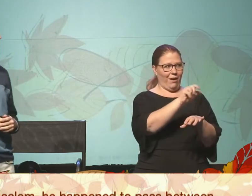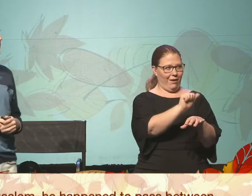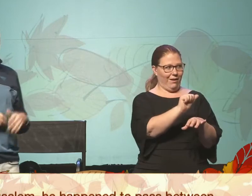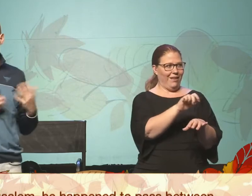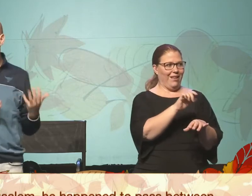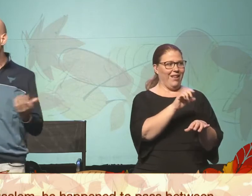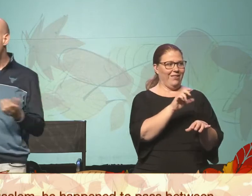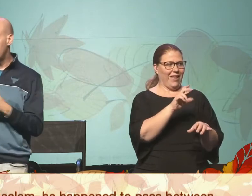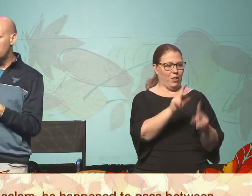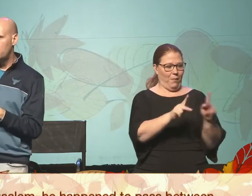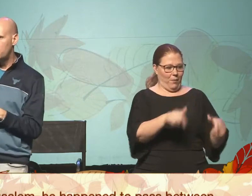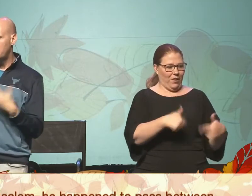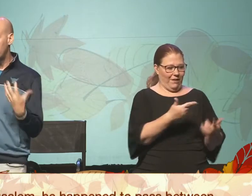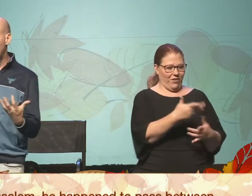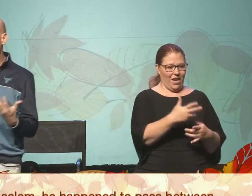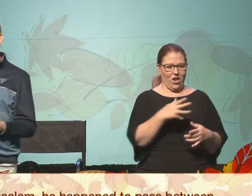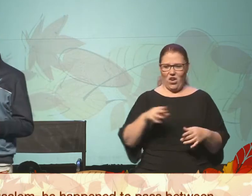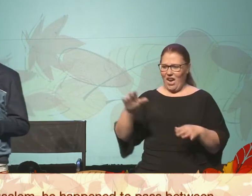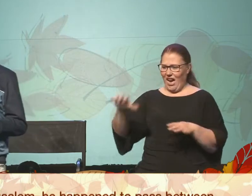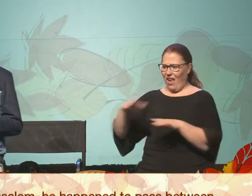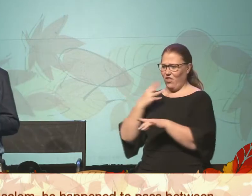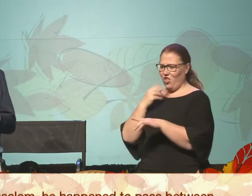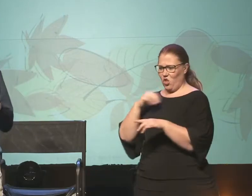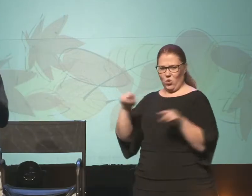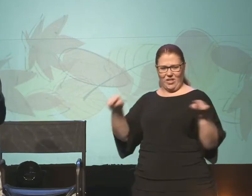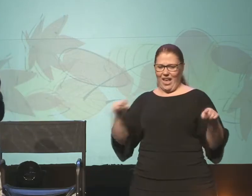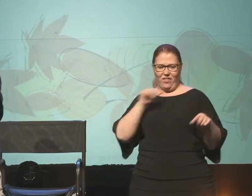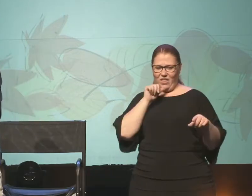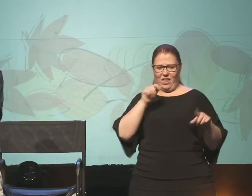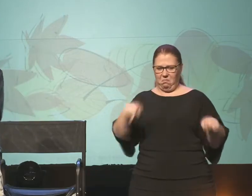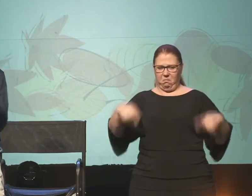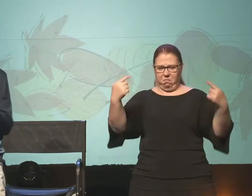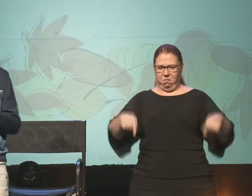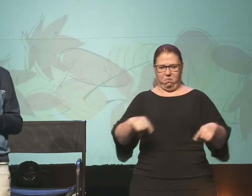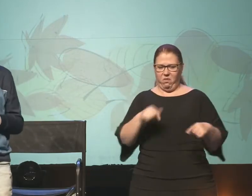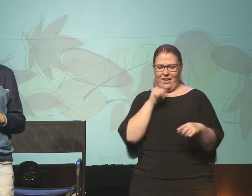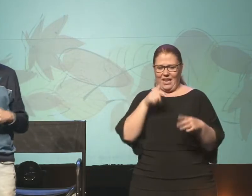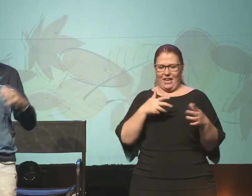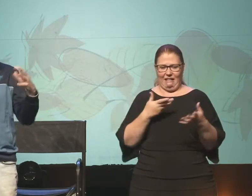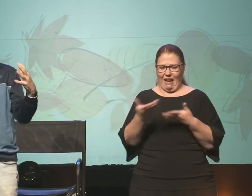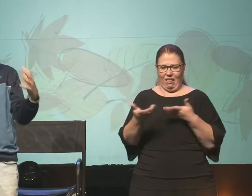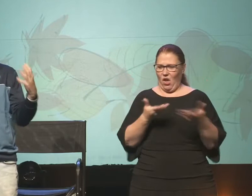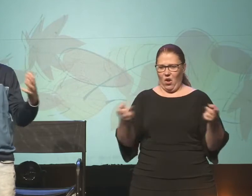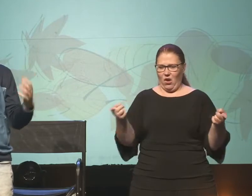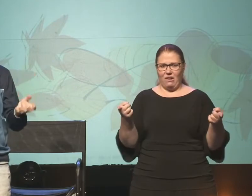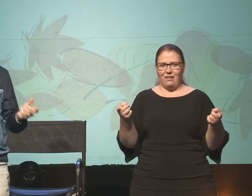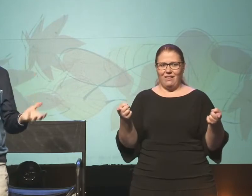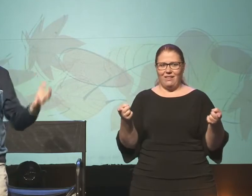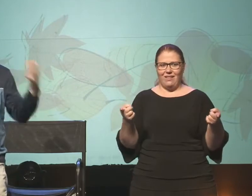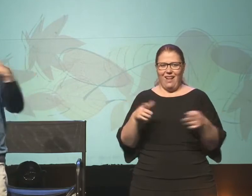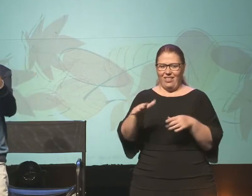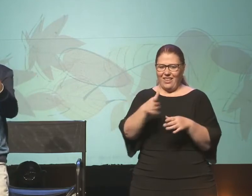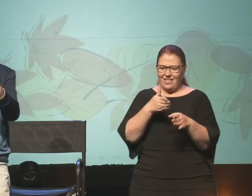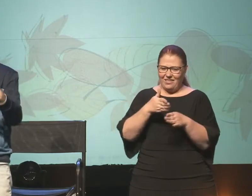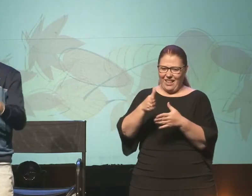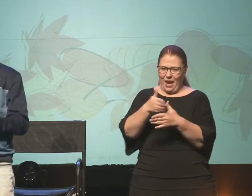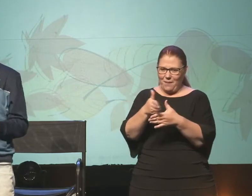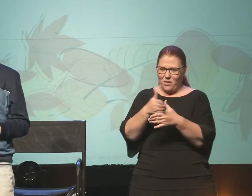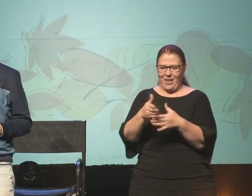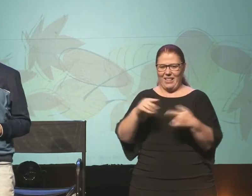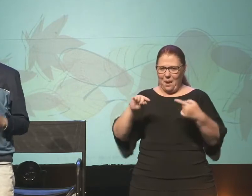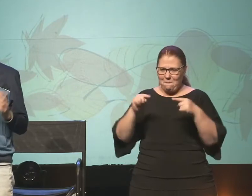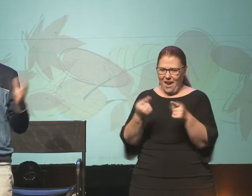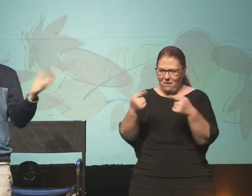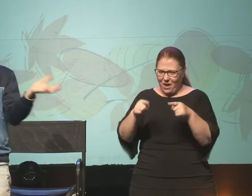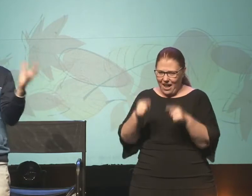in, and the Samaritans and the Jews didn't get along. And so this was the space between. It was a space, honestly, where pain would gather